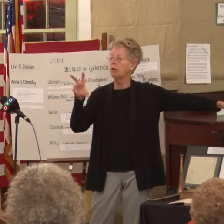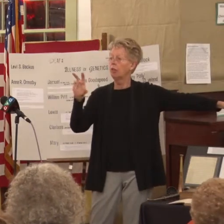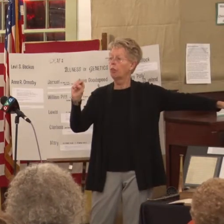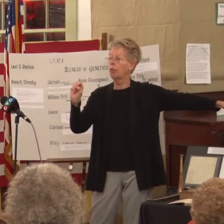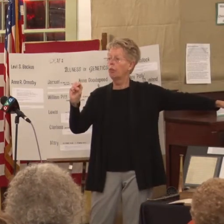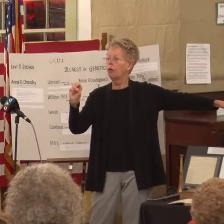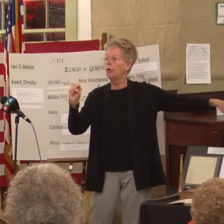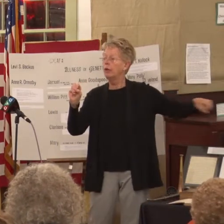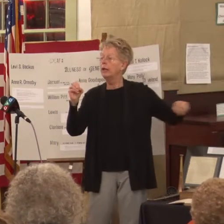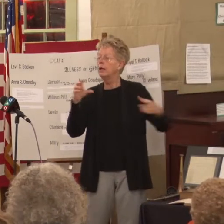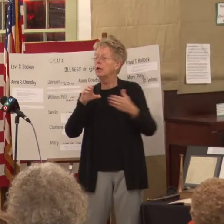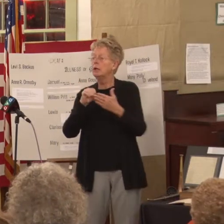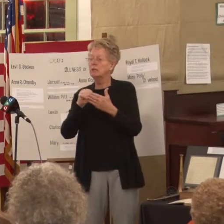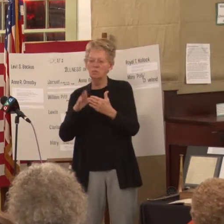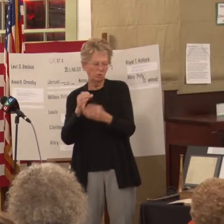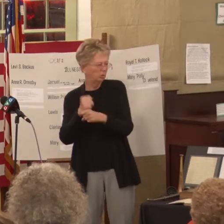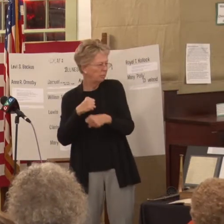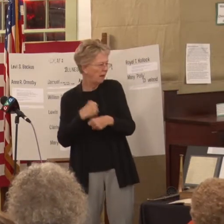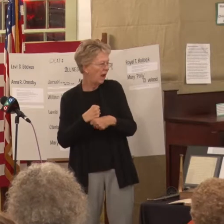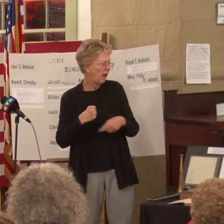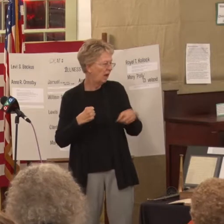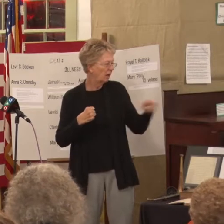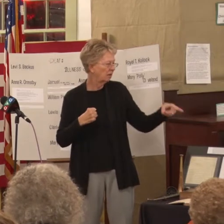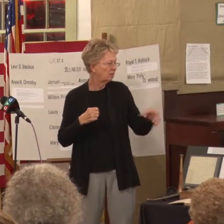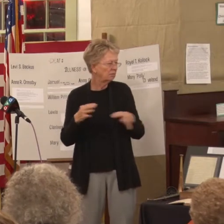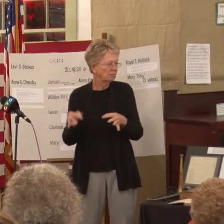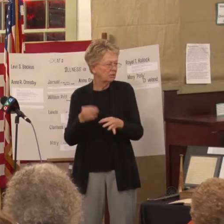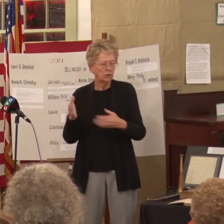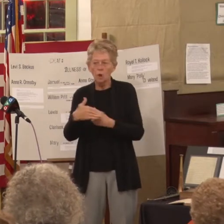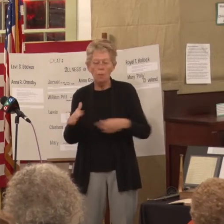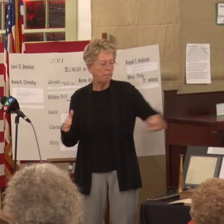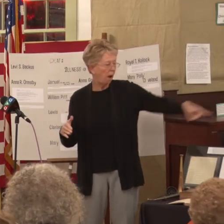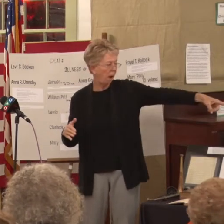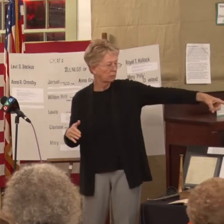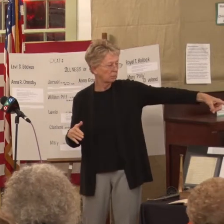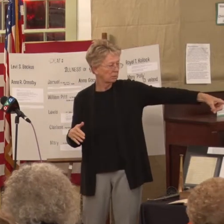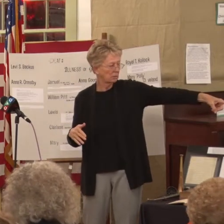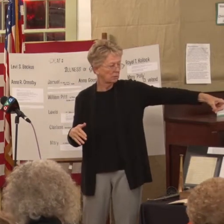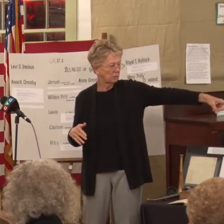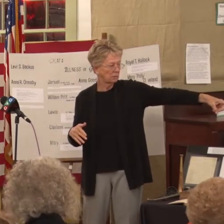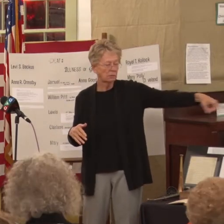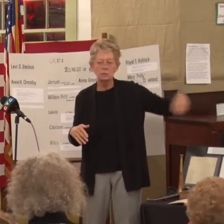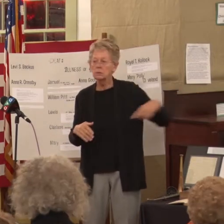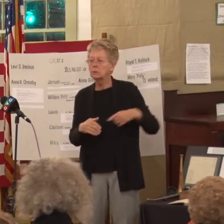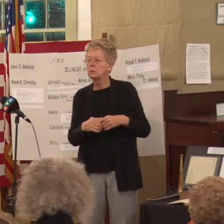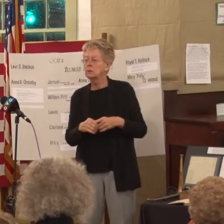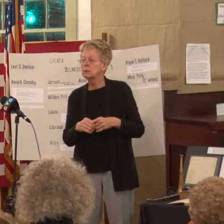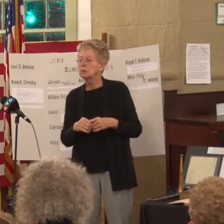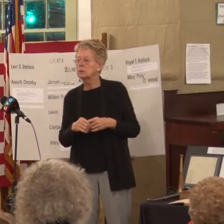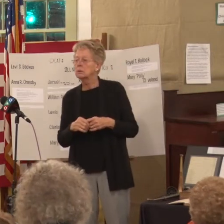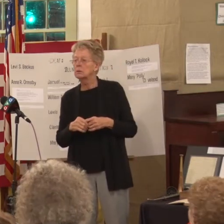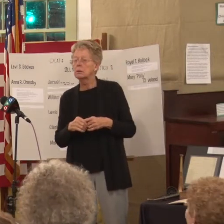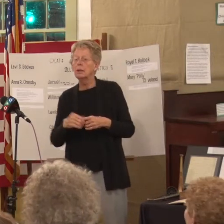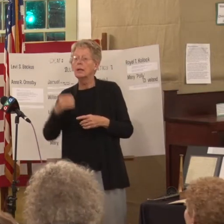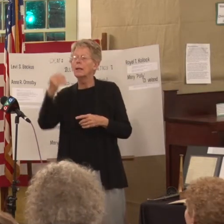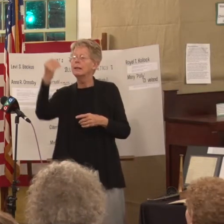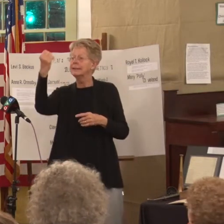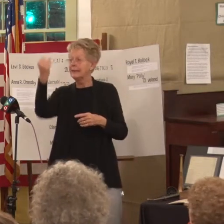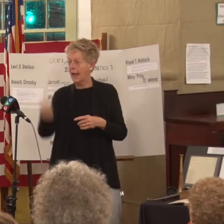Students made this. It's a sewing box, woman's sewing box. And on Saturday, and